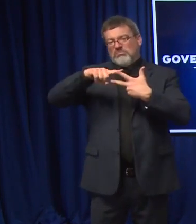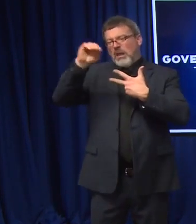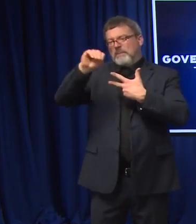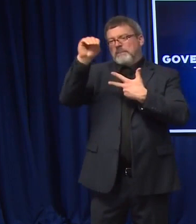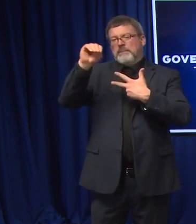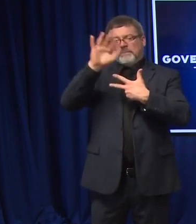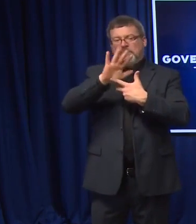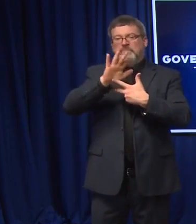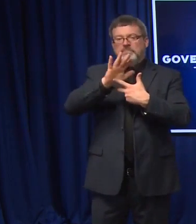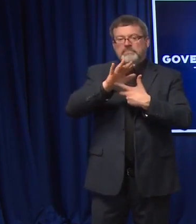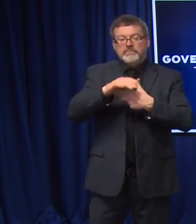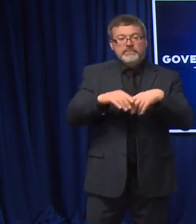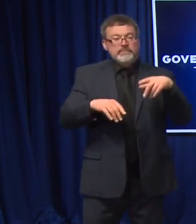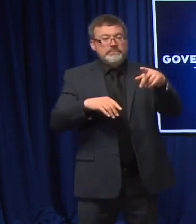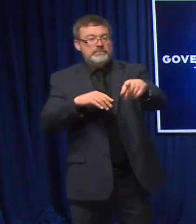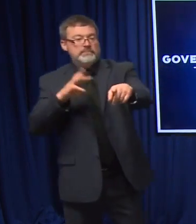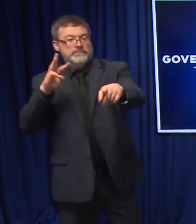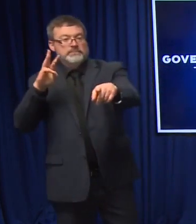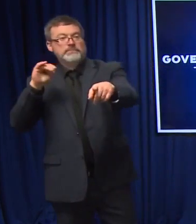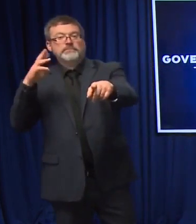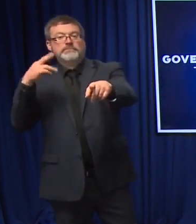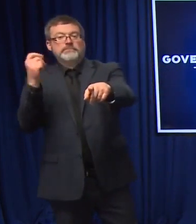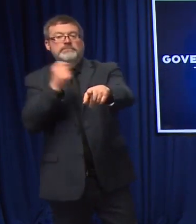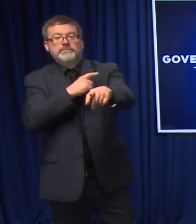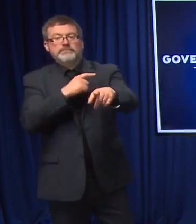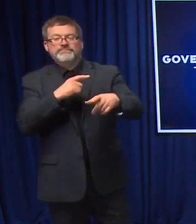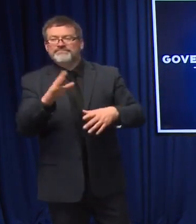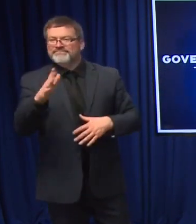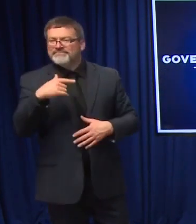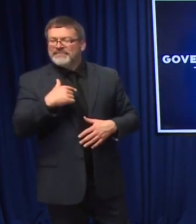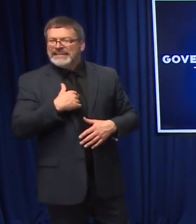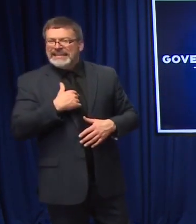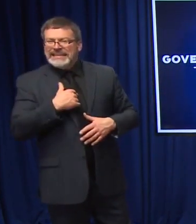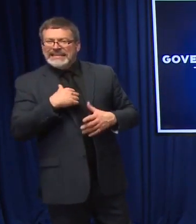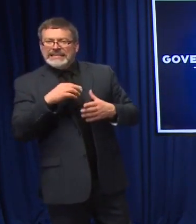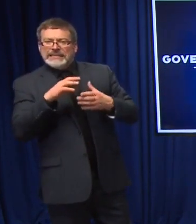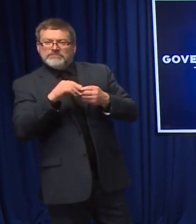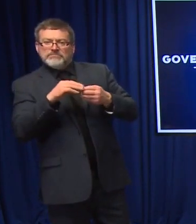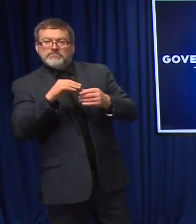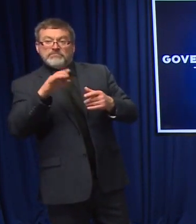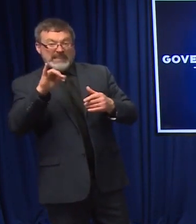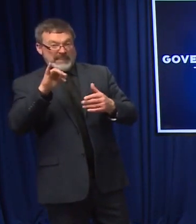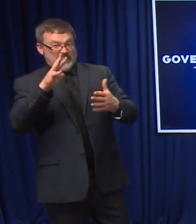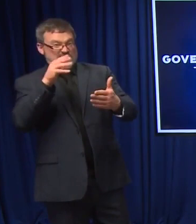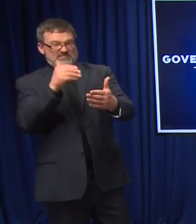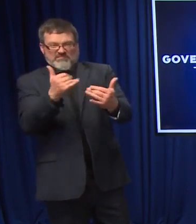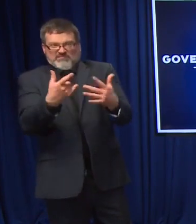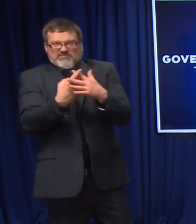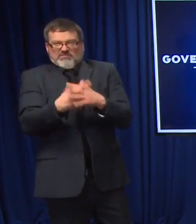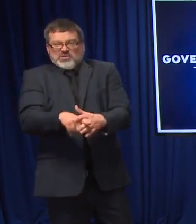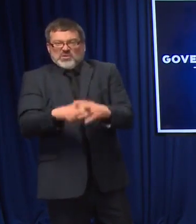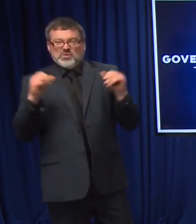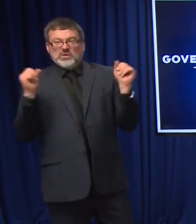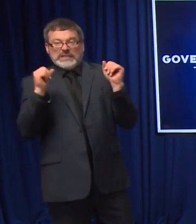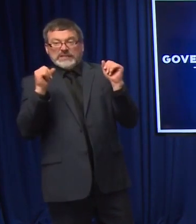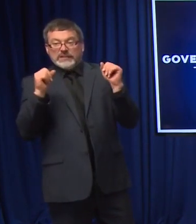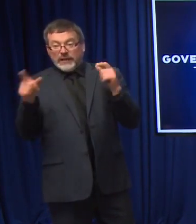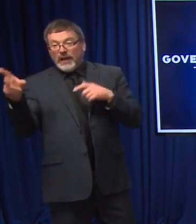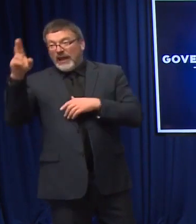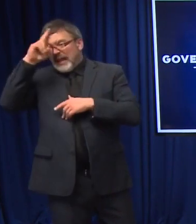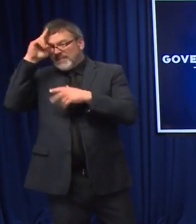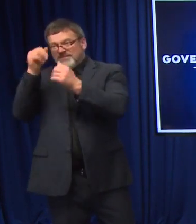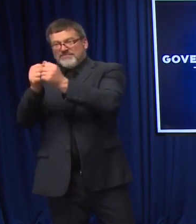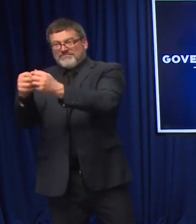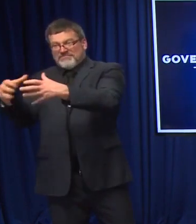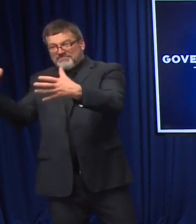Lastly, Governor, you mentioned, oh, sorry. You know, as we progress into winter, cases and hospitalizations will likely increase. So just what's your